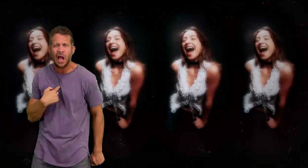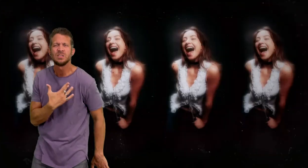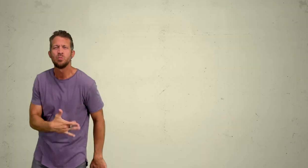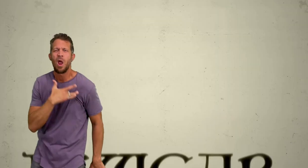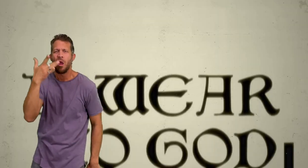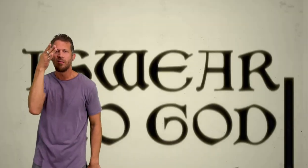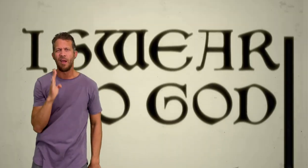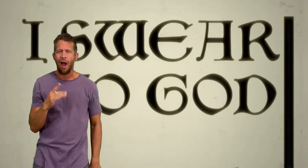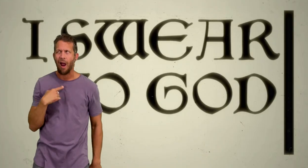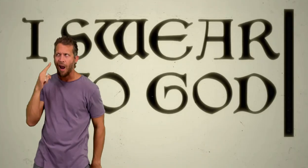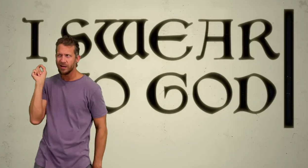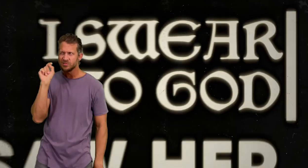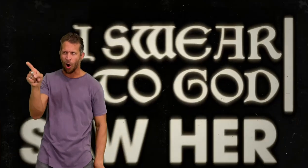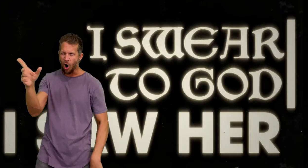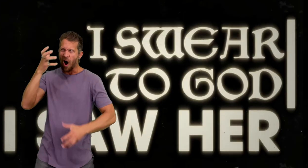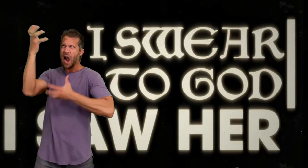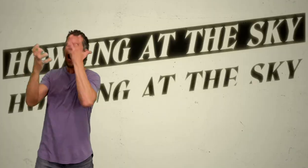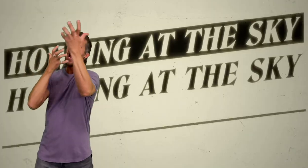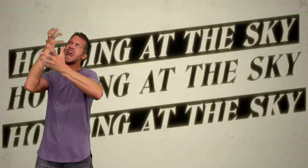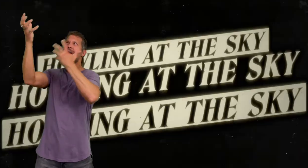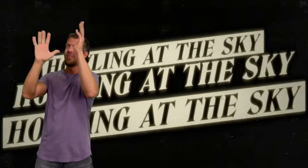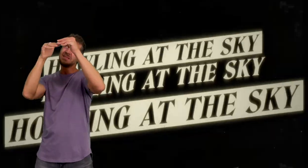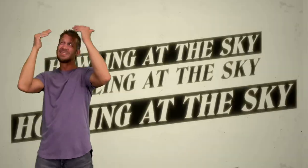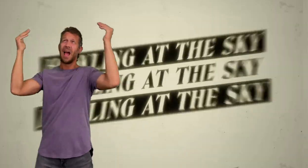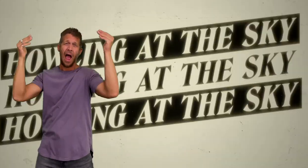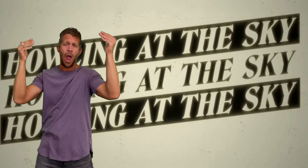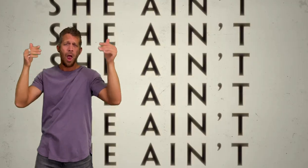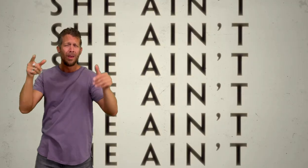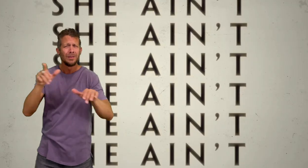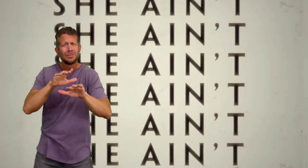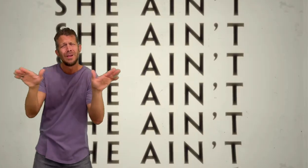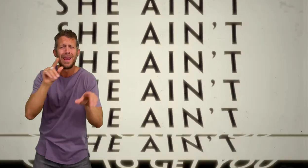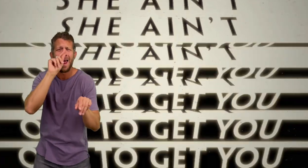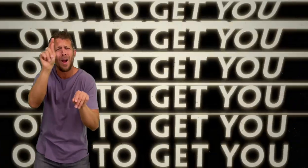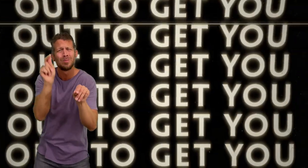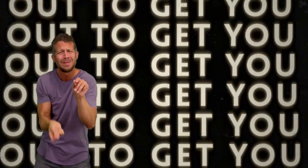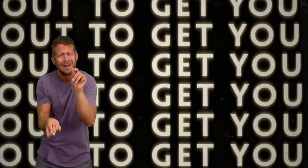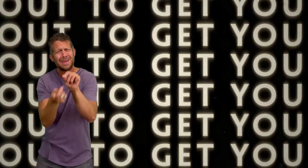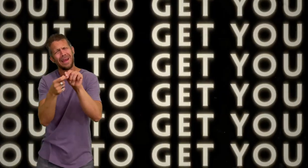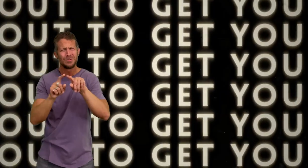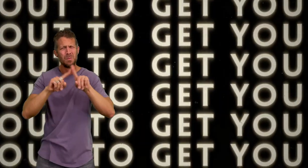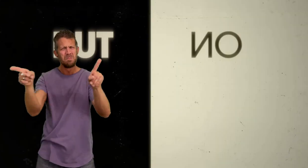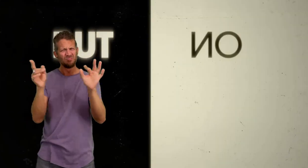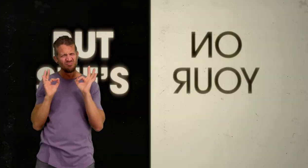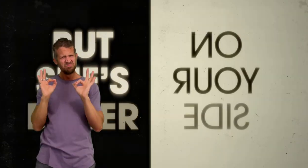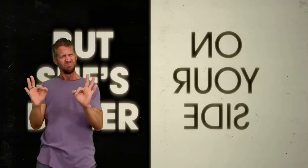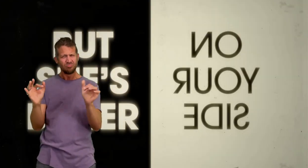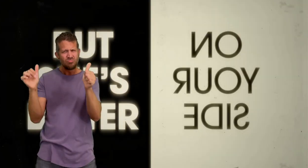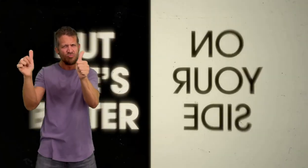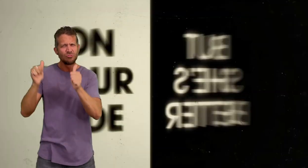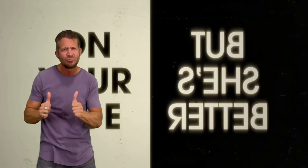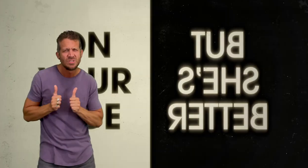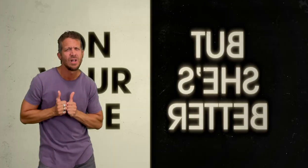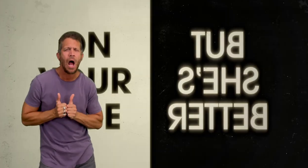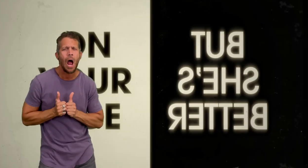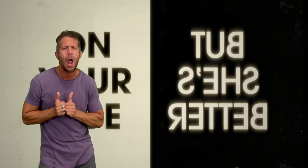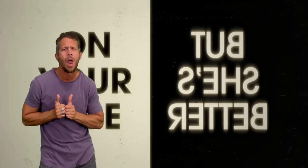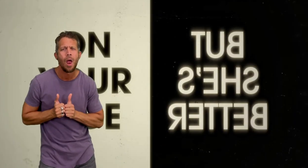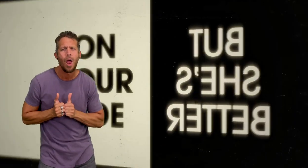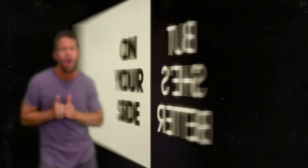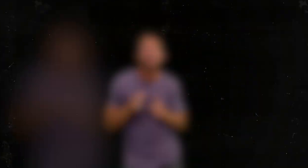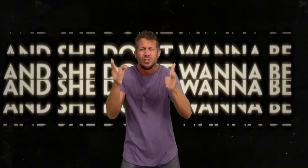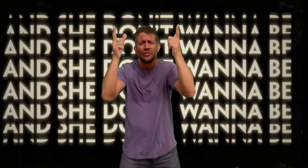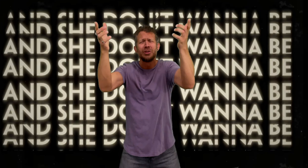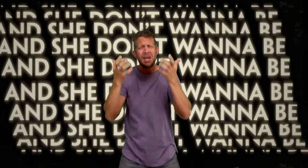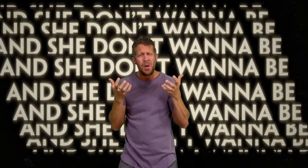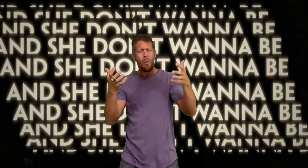I swear to God, I saw her howling at the sky She ain't out to get you, but she's better on your side